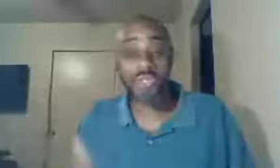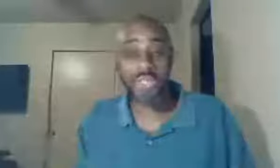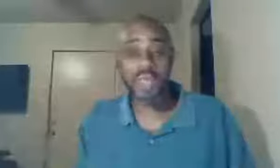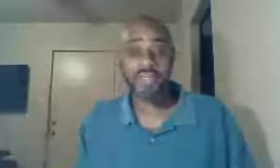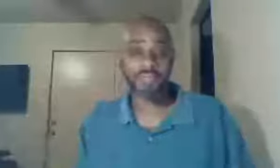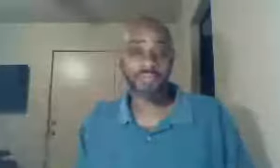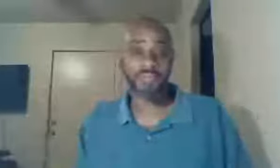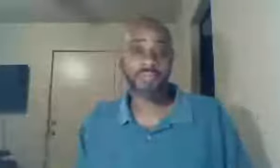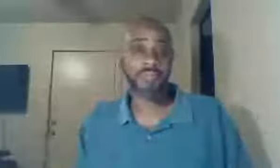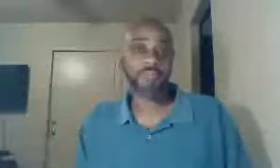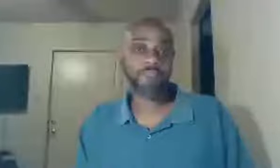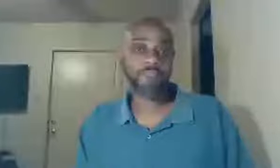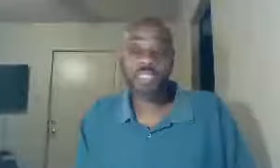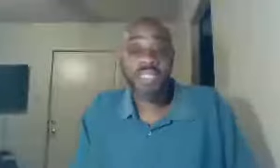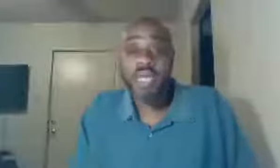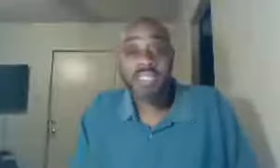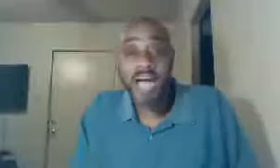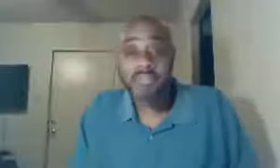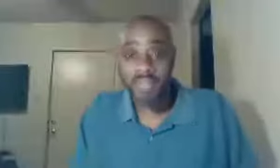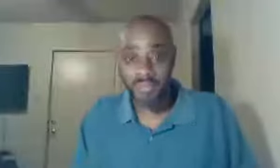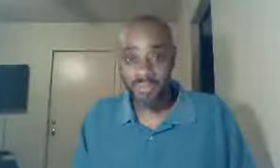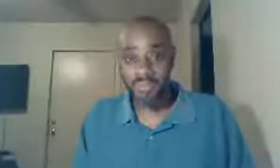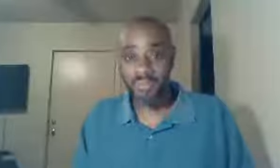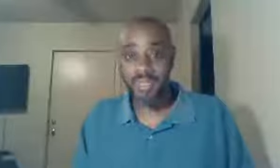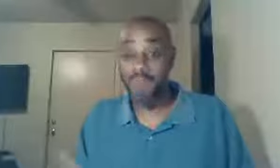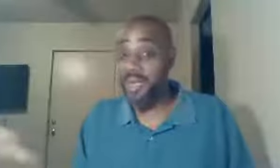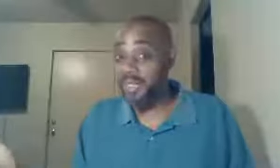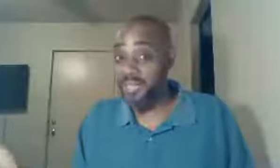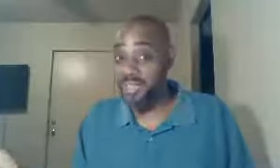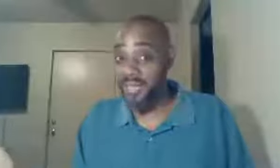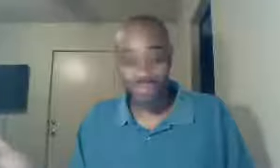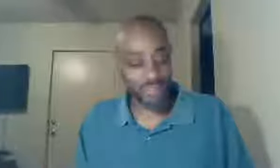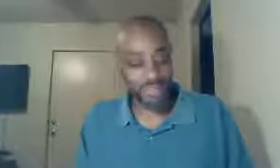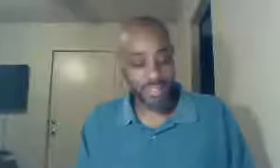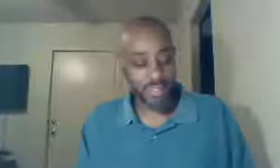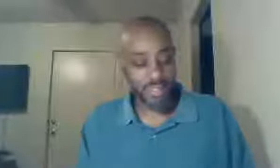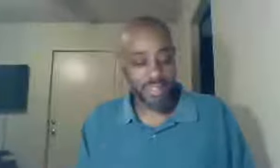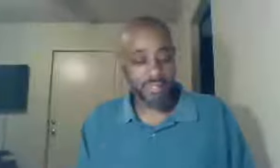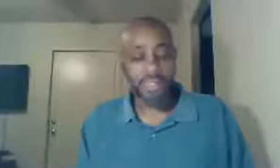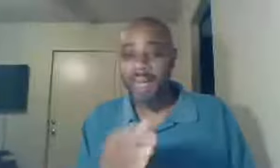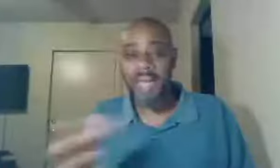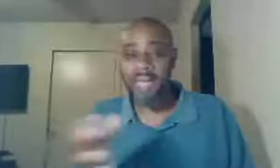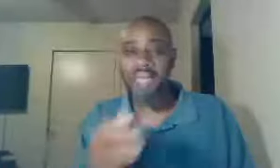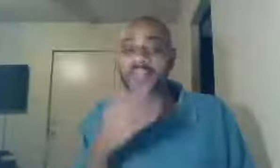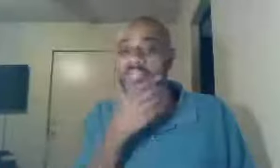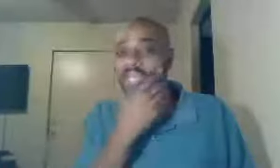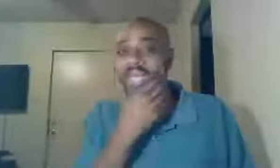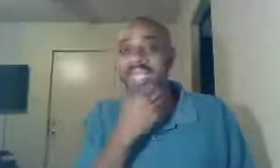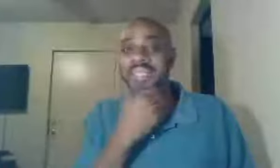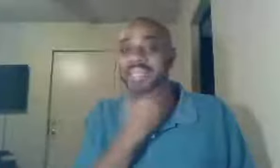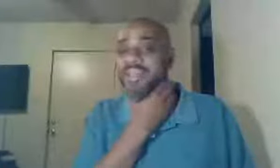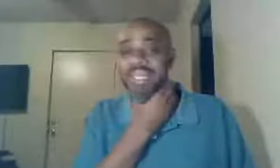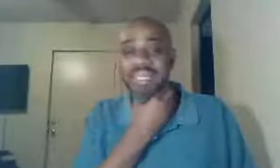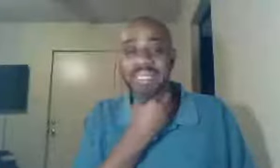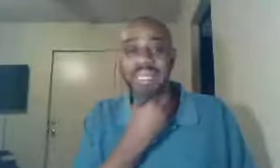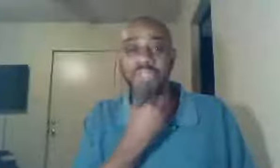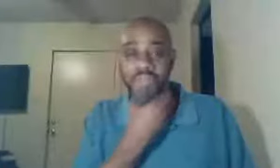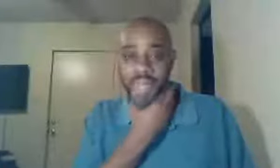together, this is not uncommon, apparently in the summer, but I'm not here to say, that there's any issue there,